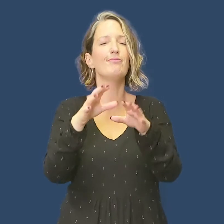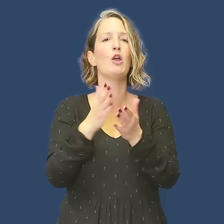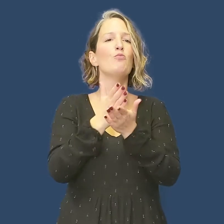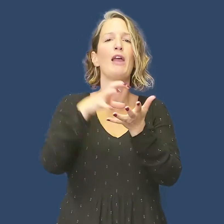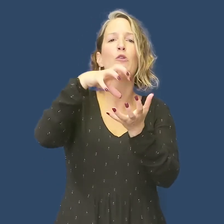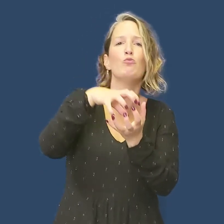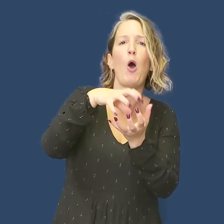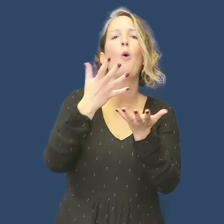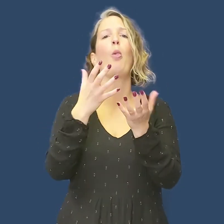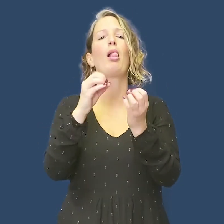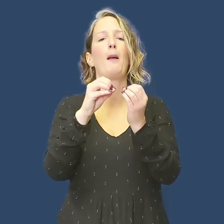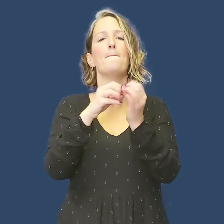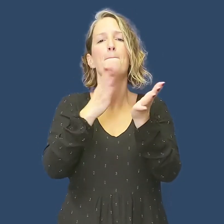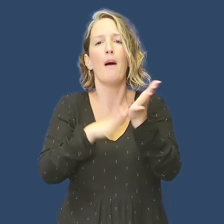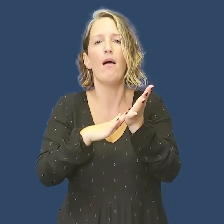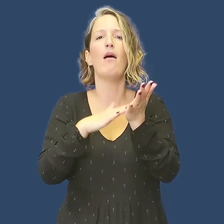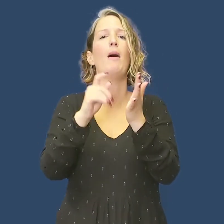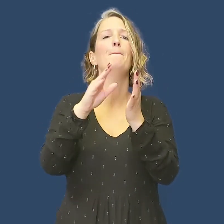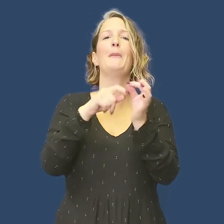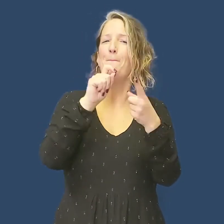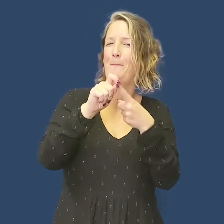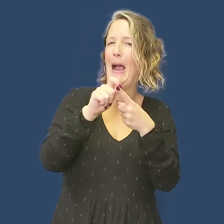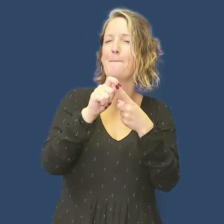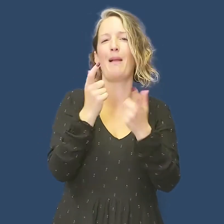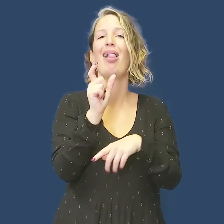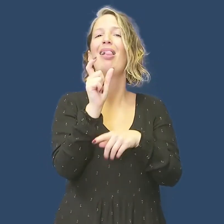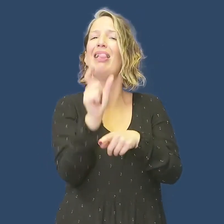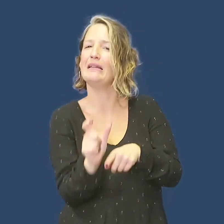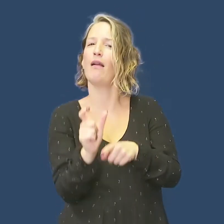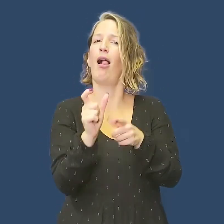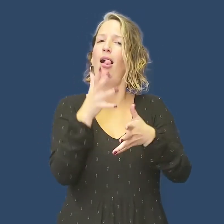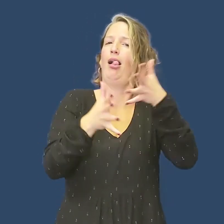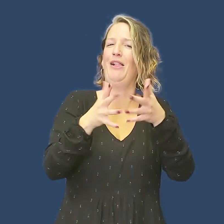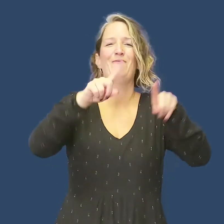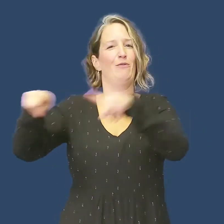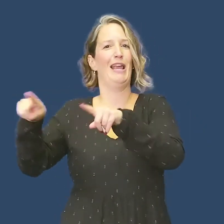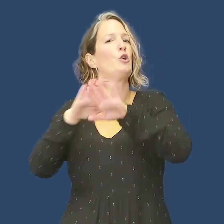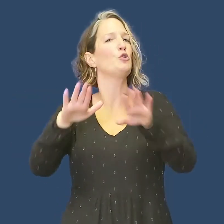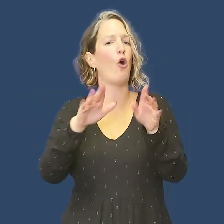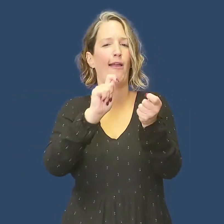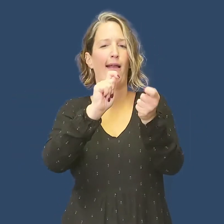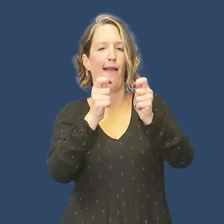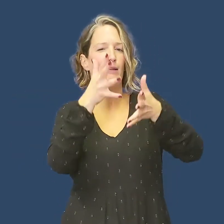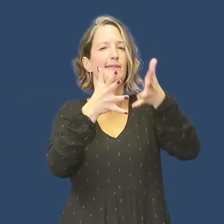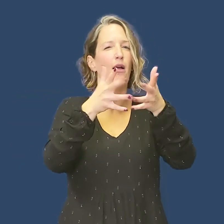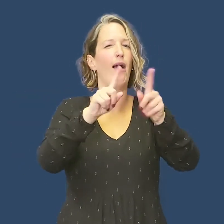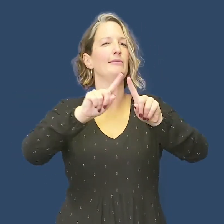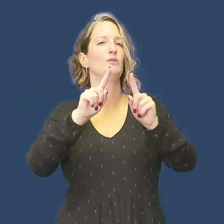earlier about the bread roll being called a balm or a bap. This shows lexical variation rather than the same